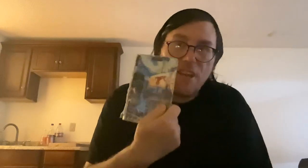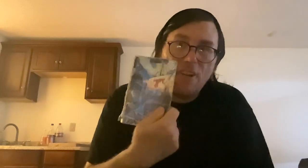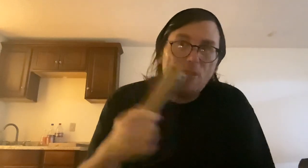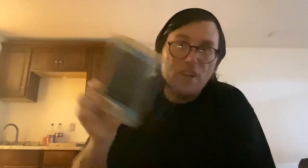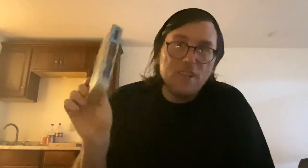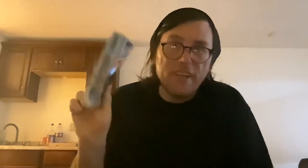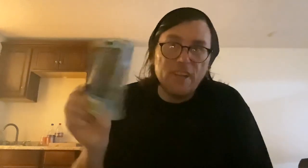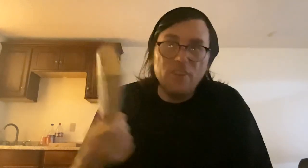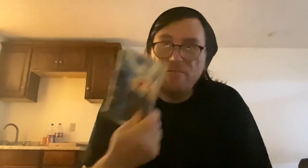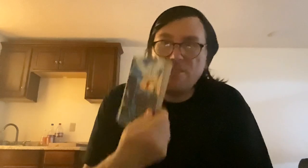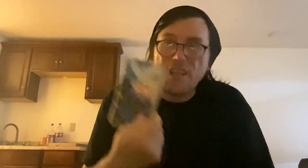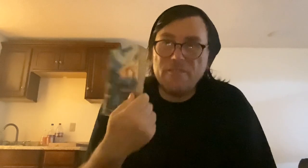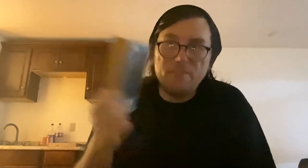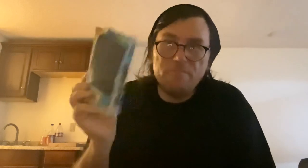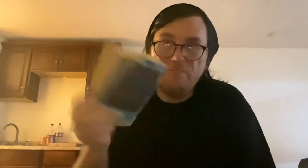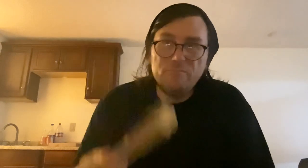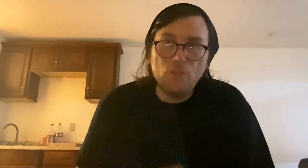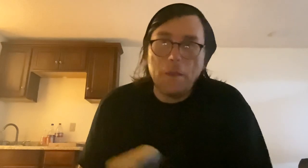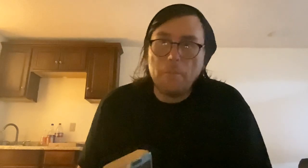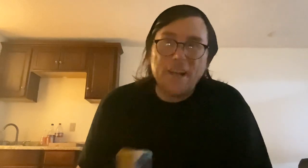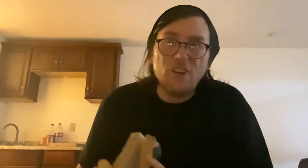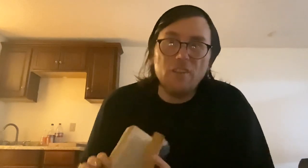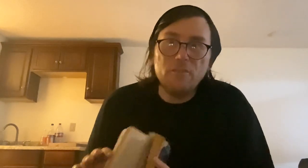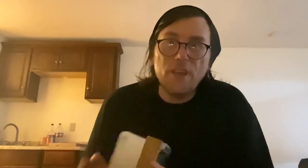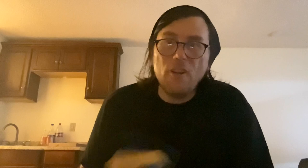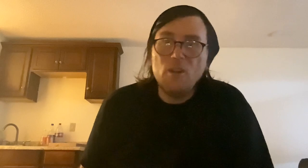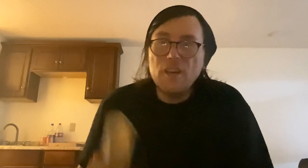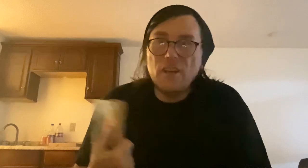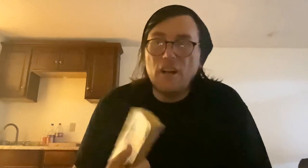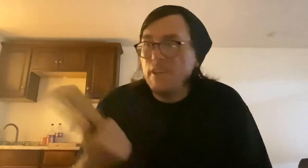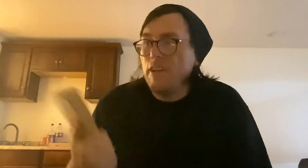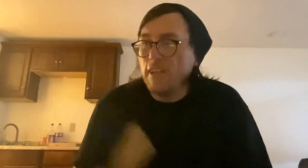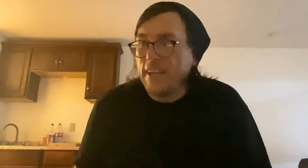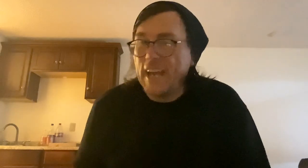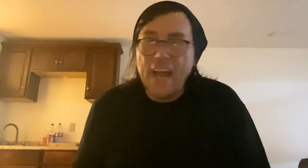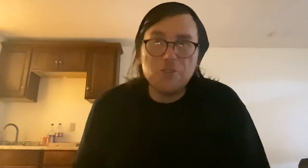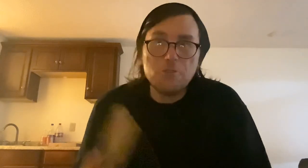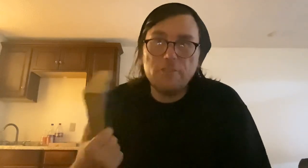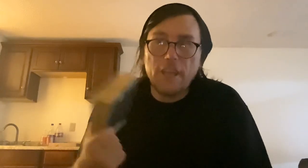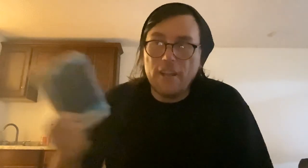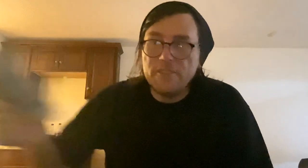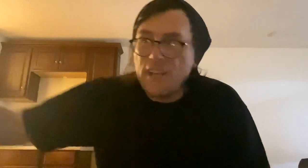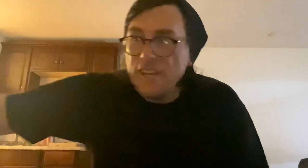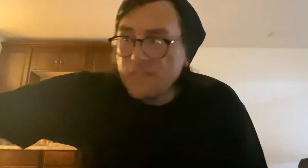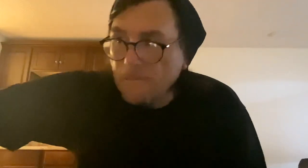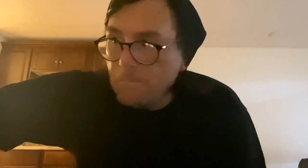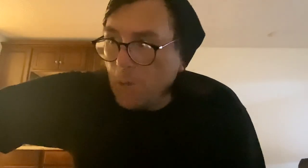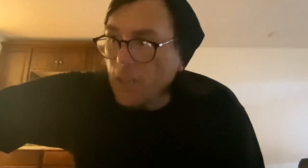you know, like a size of a little paperback novel, you know. You know, like an ash can size of a book,